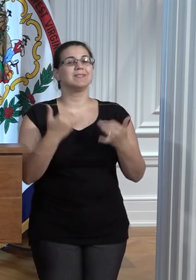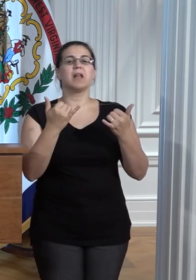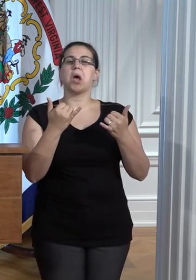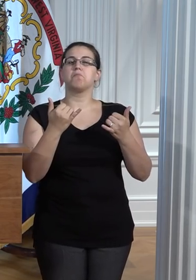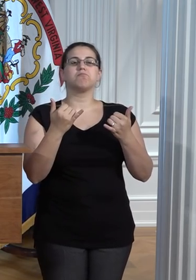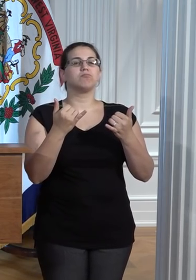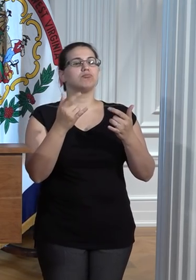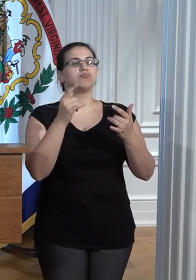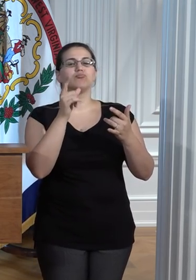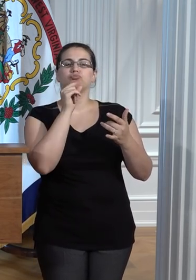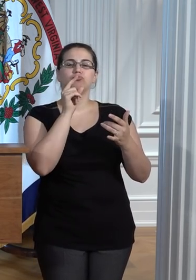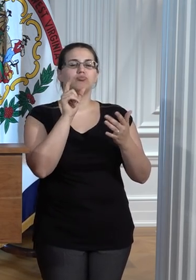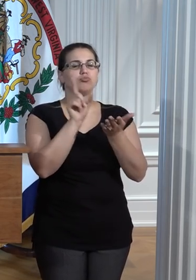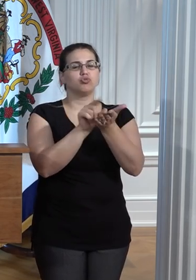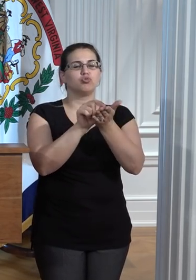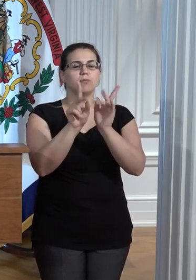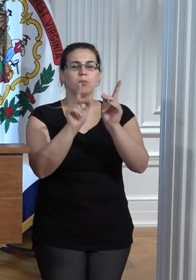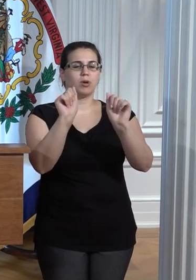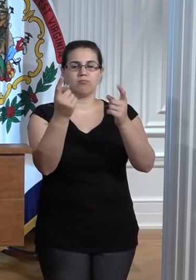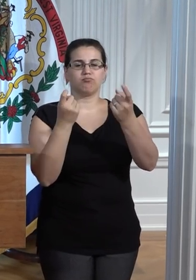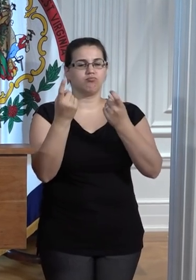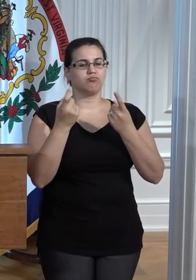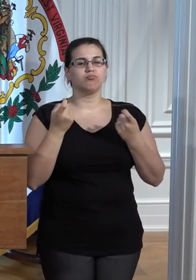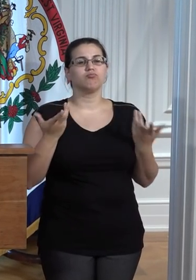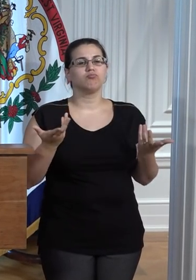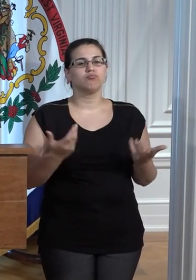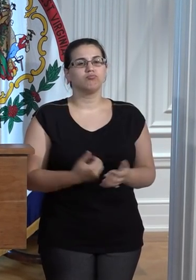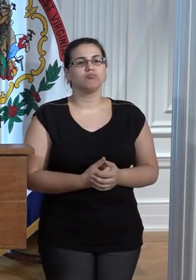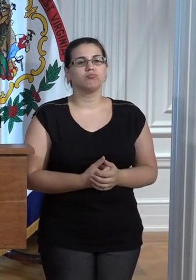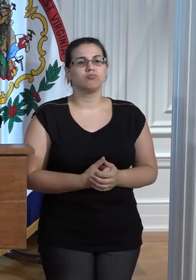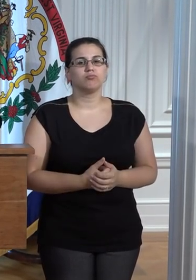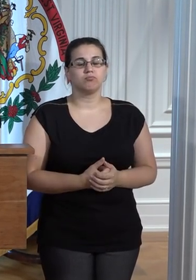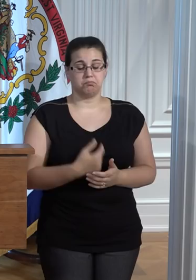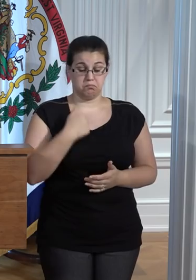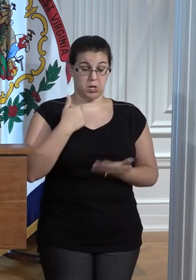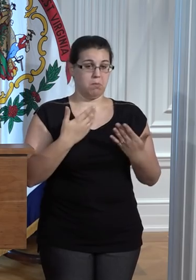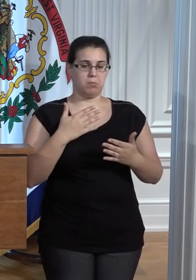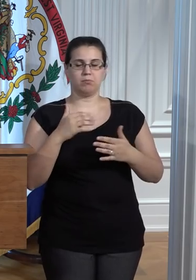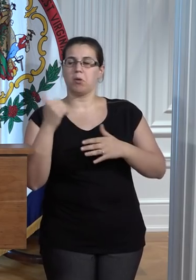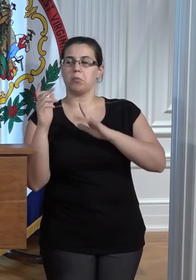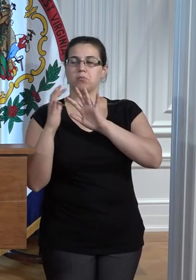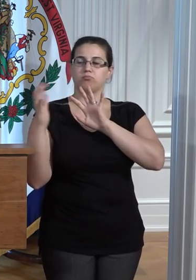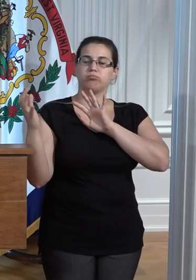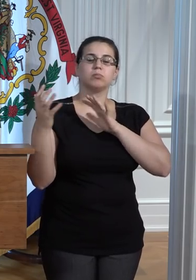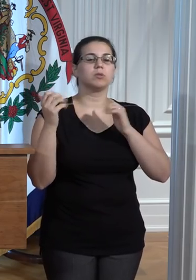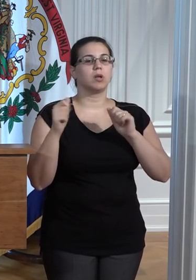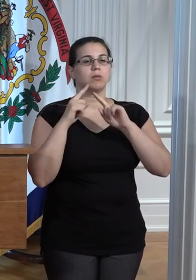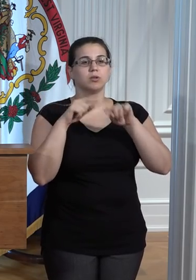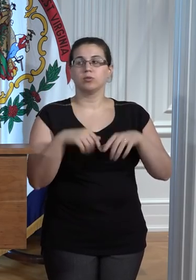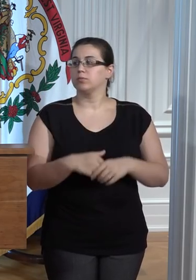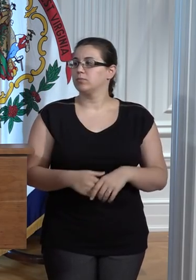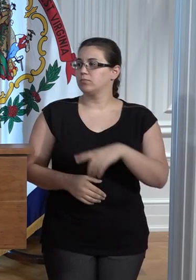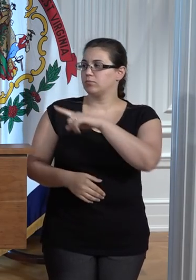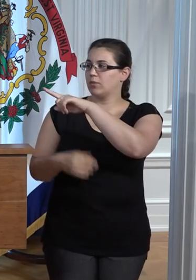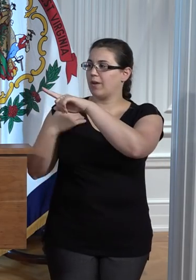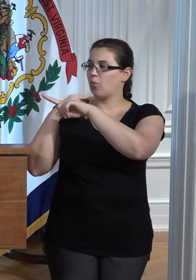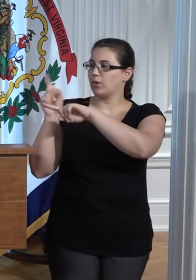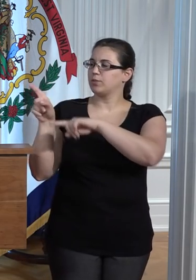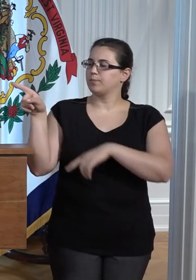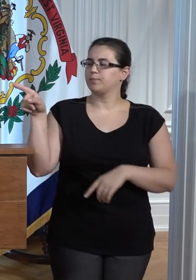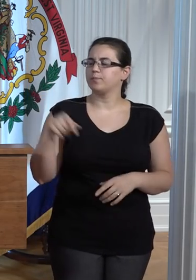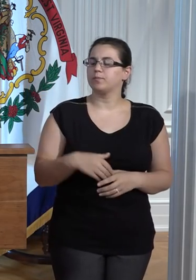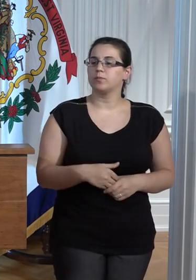questions from the press that either I or some of my Cabinet will be able to respond to. I have a question. Yes, ma'am.